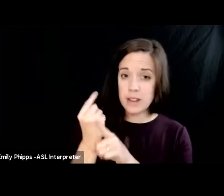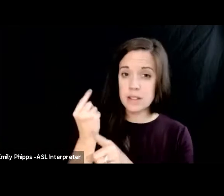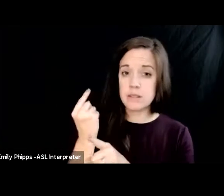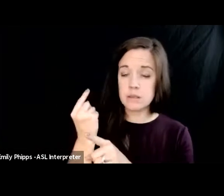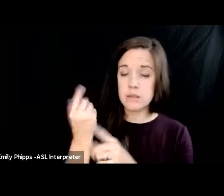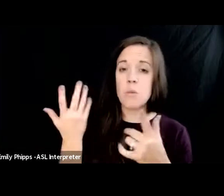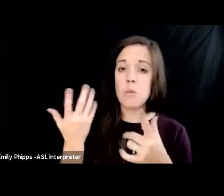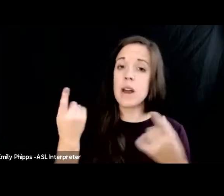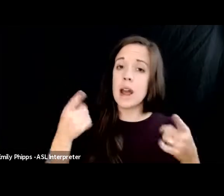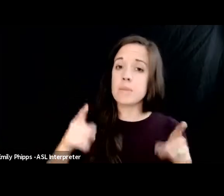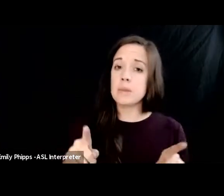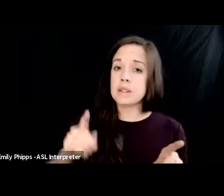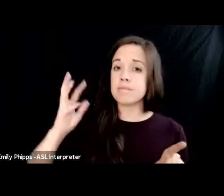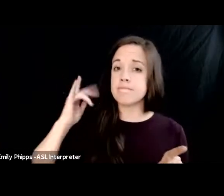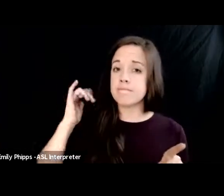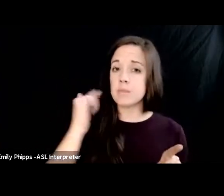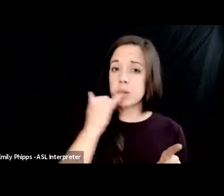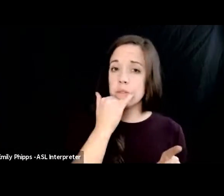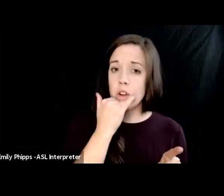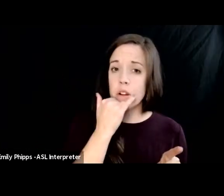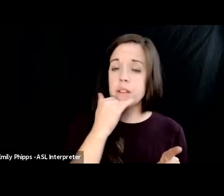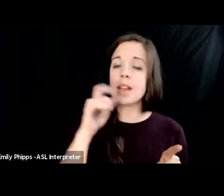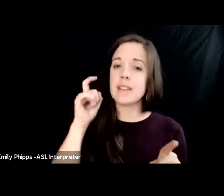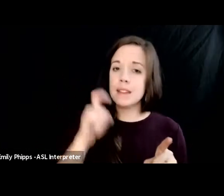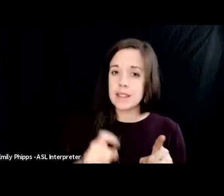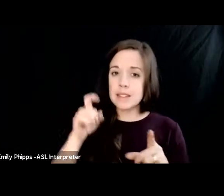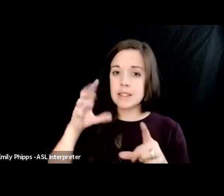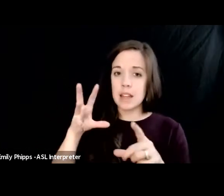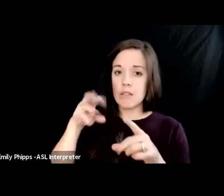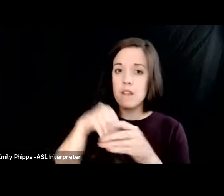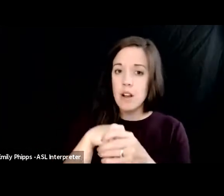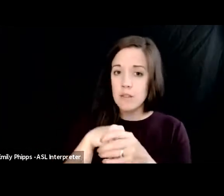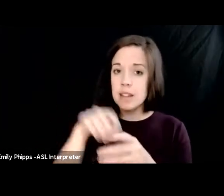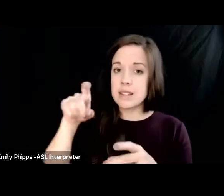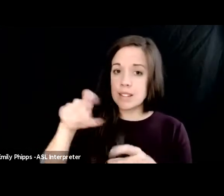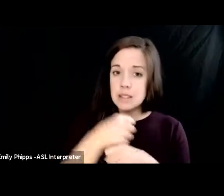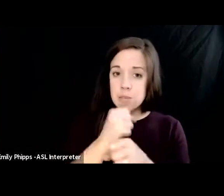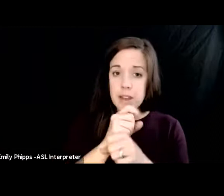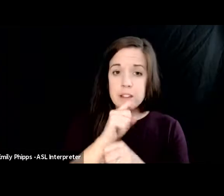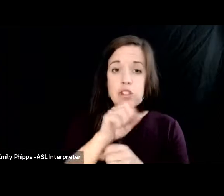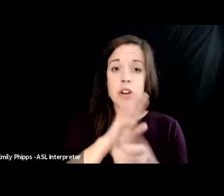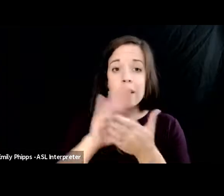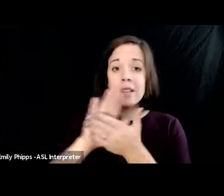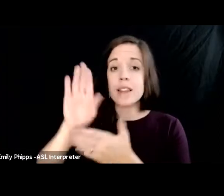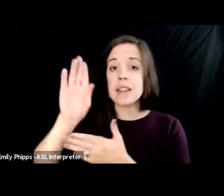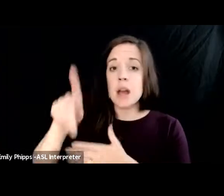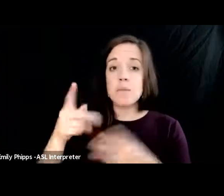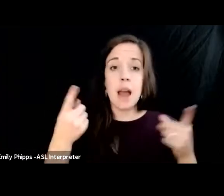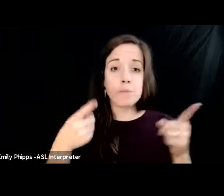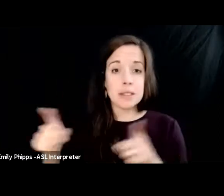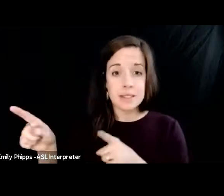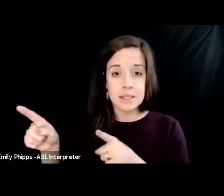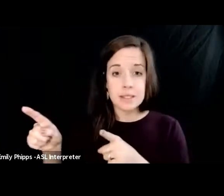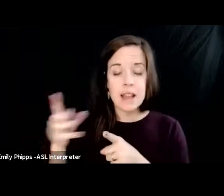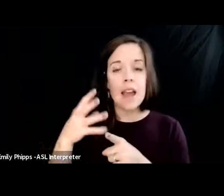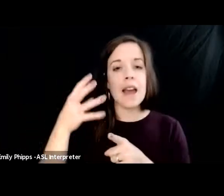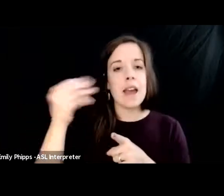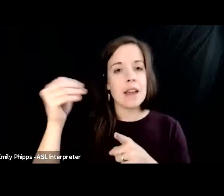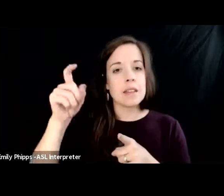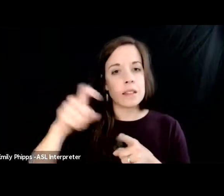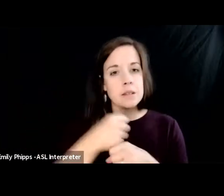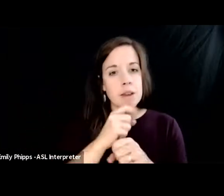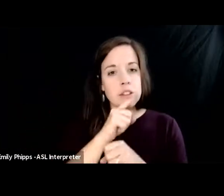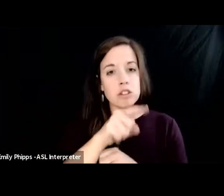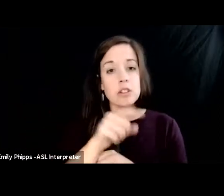went wrong they need to step in they need to make sure a cleanup happens and then then they need to make sure that chevron actually